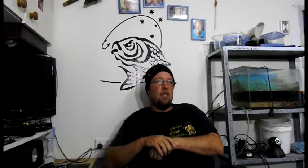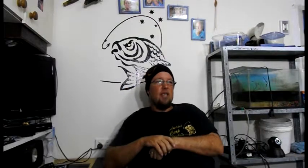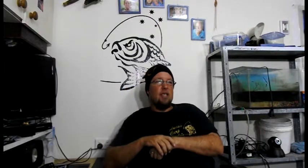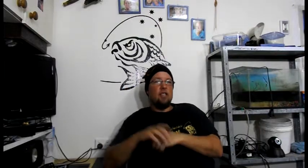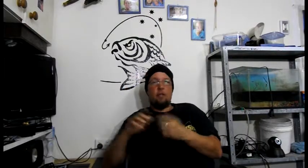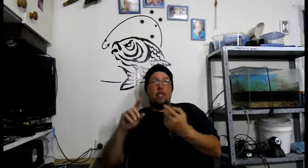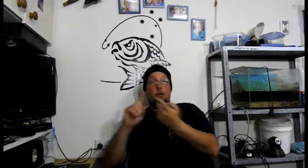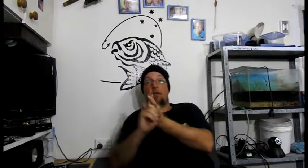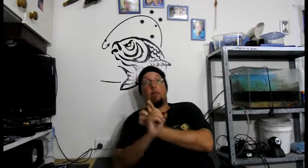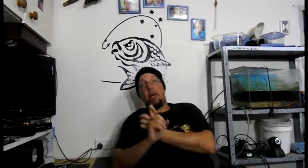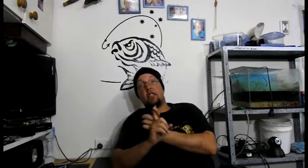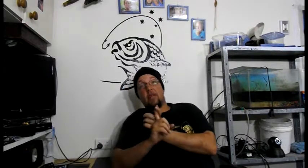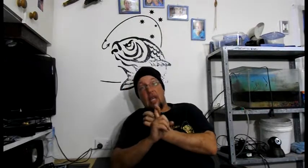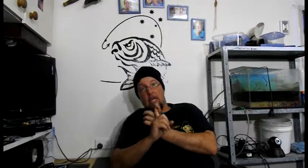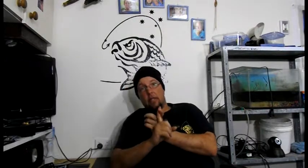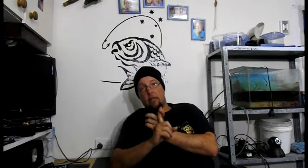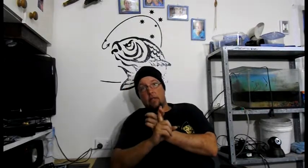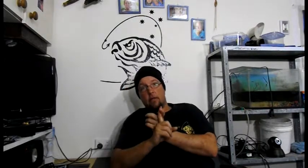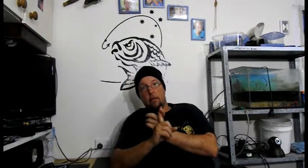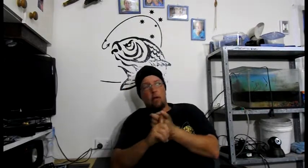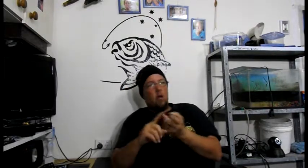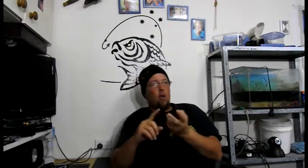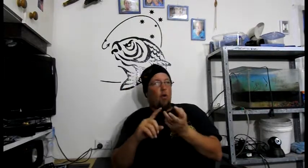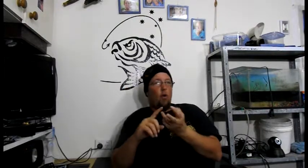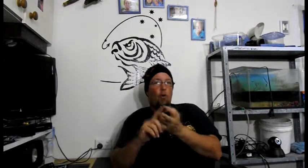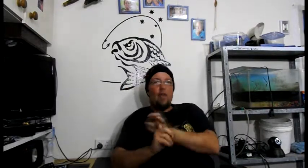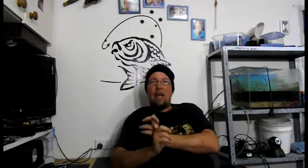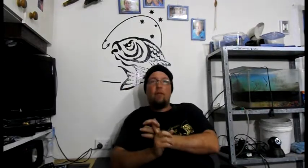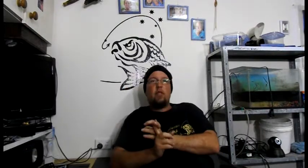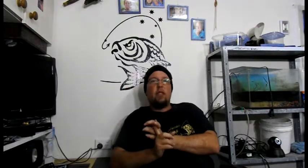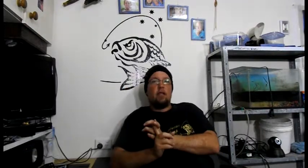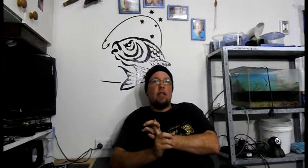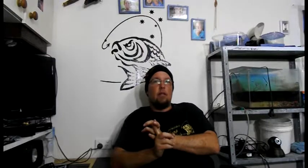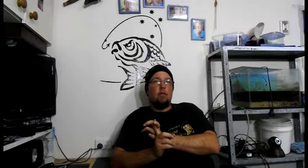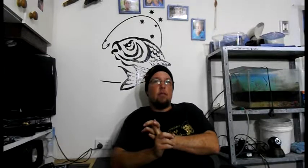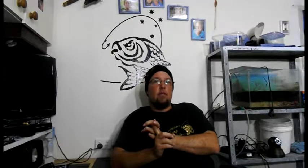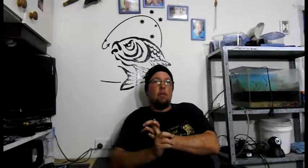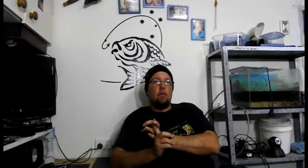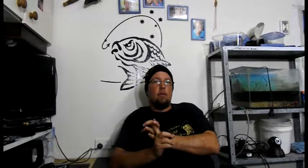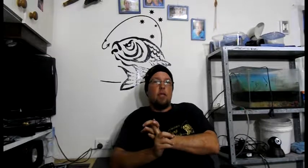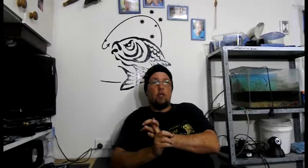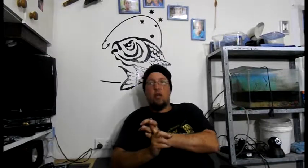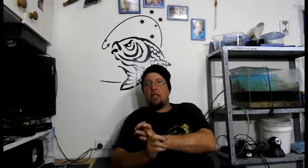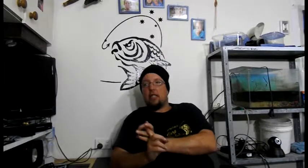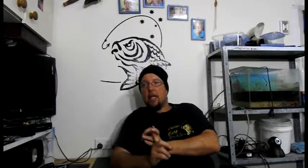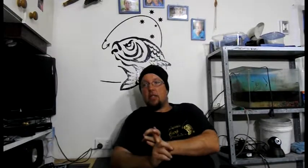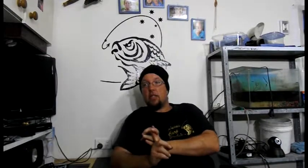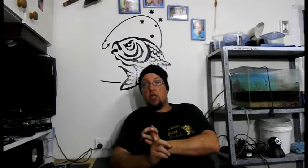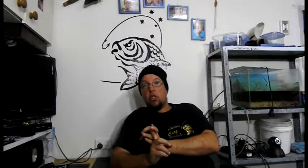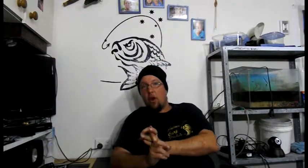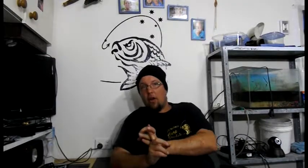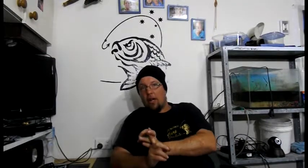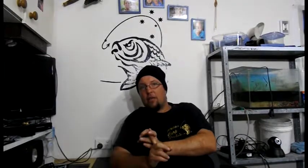that says to me. They're either a bunch of idiots. Or they're covering something up. They're trying to say. That it's not going to.